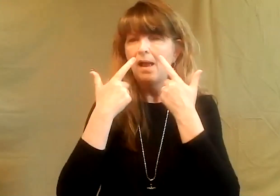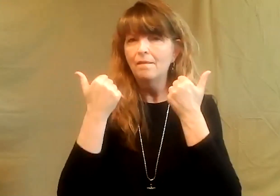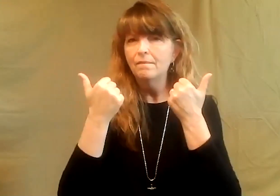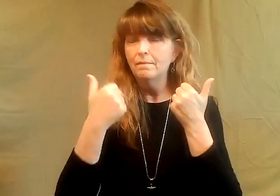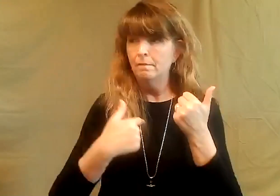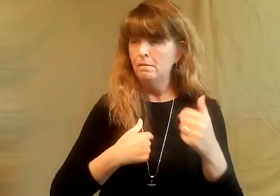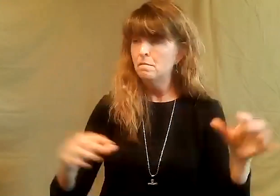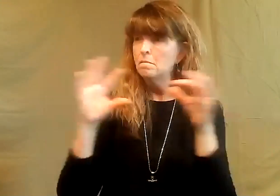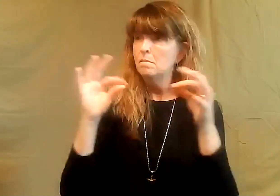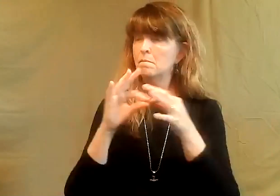sarah laugh